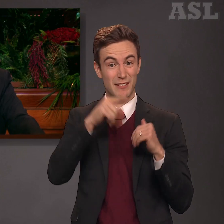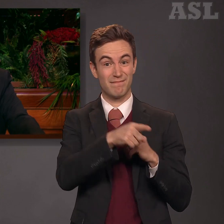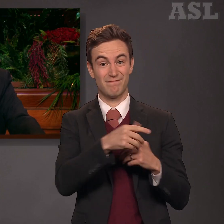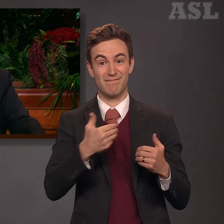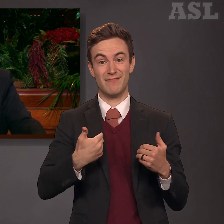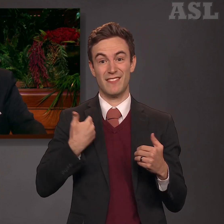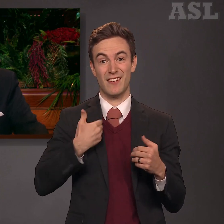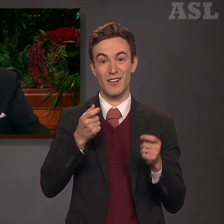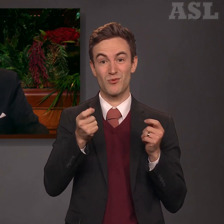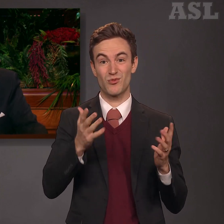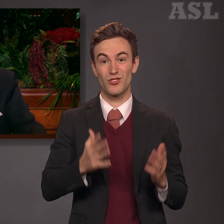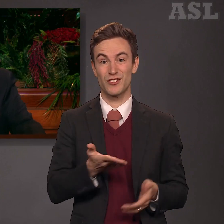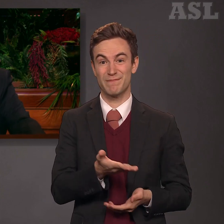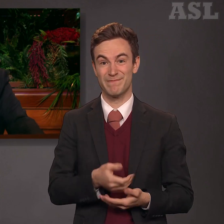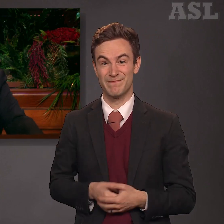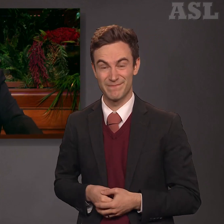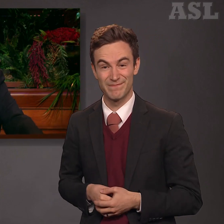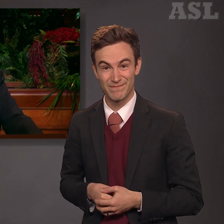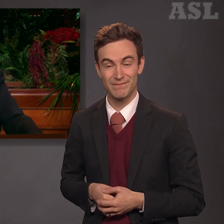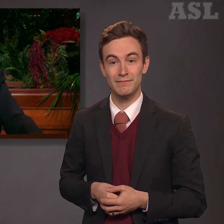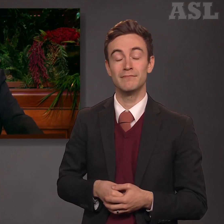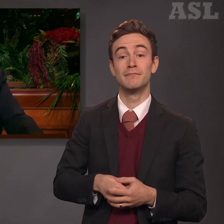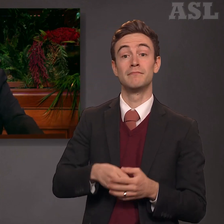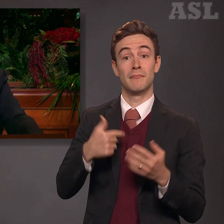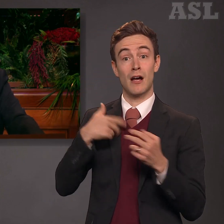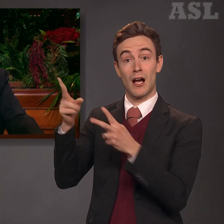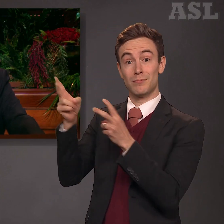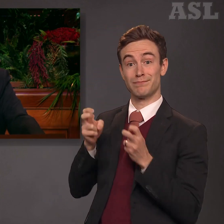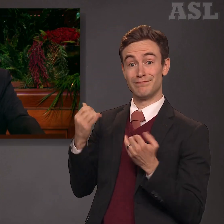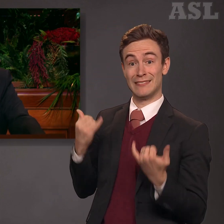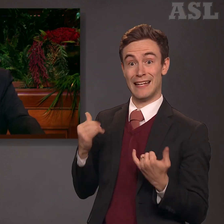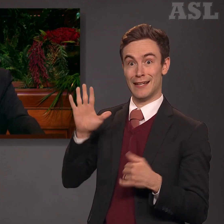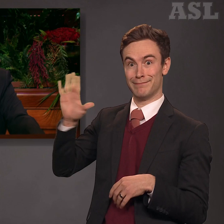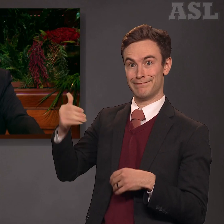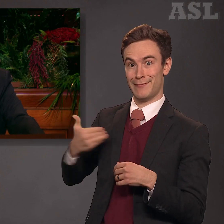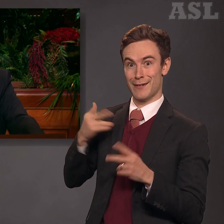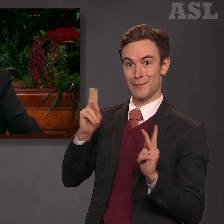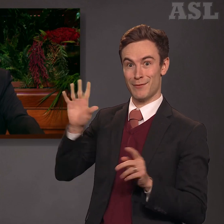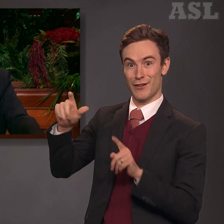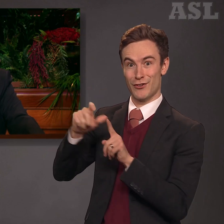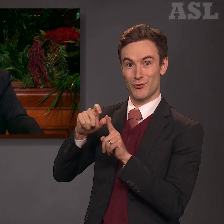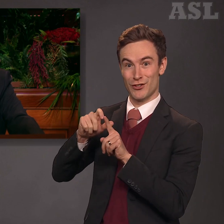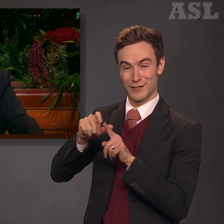In the vernacular of today's youth, we are to declare ourselves all in.